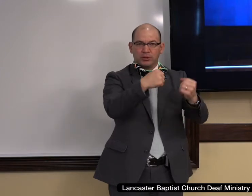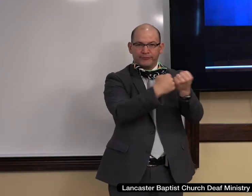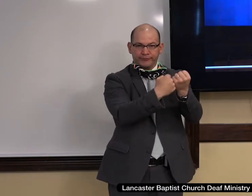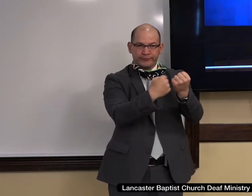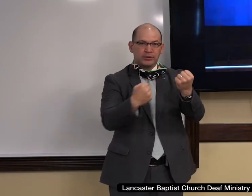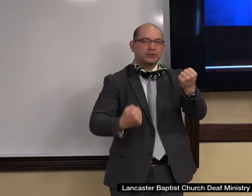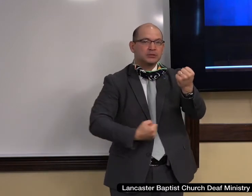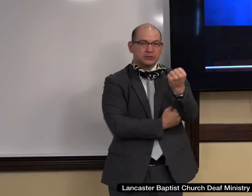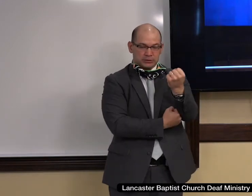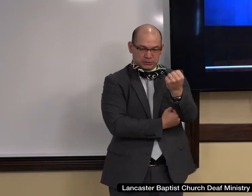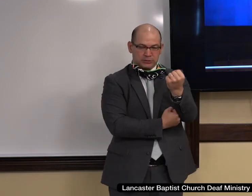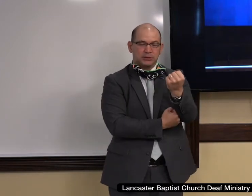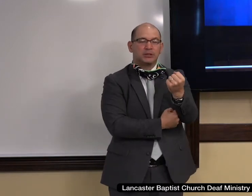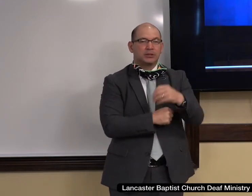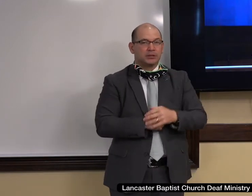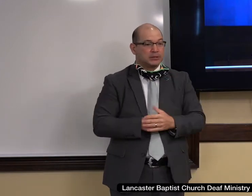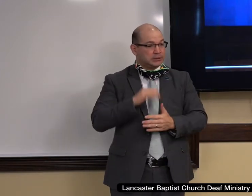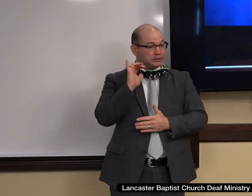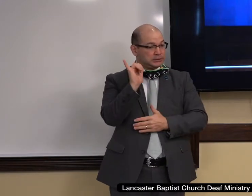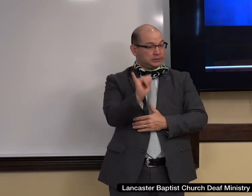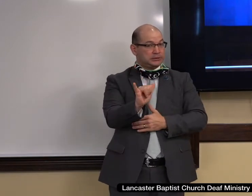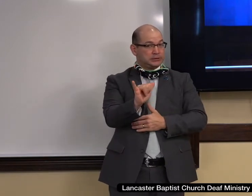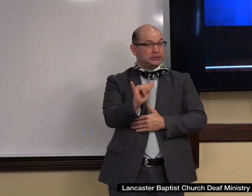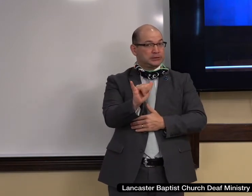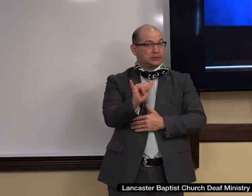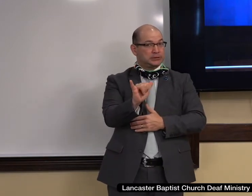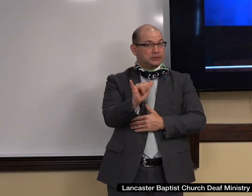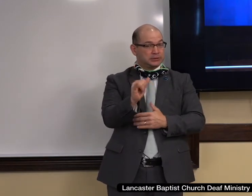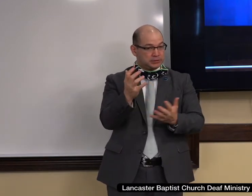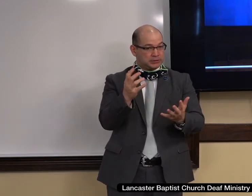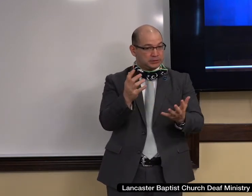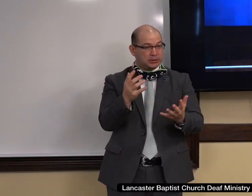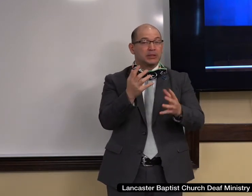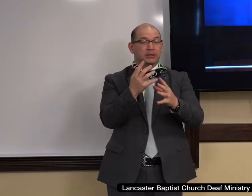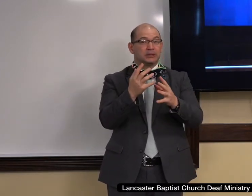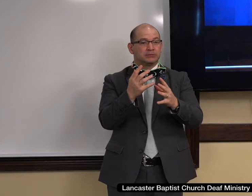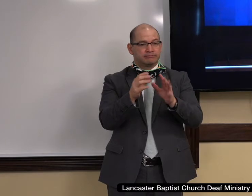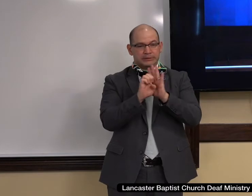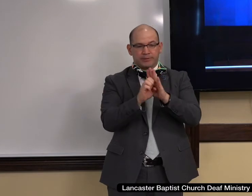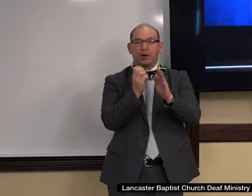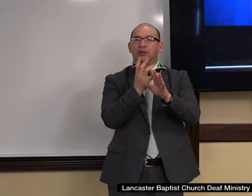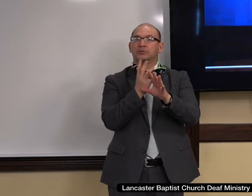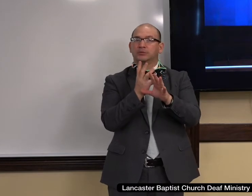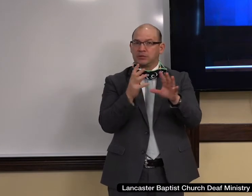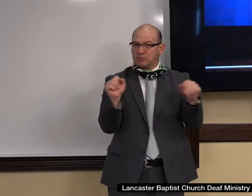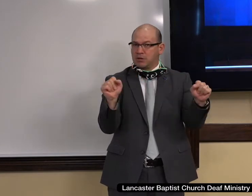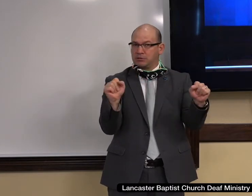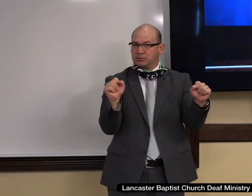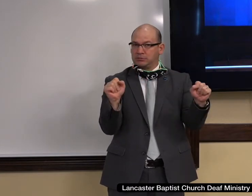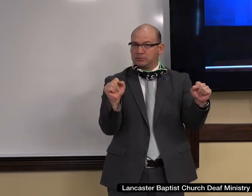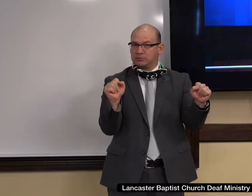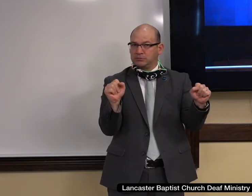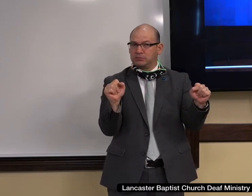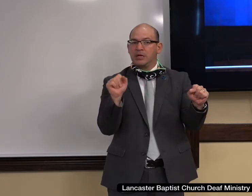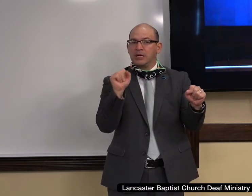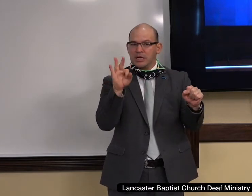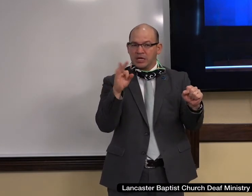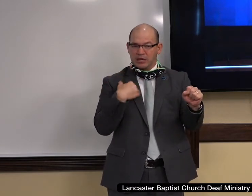place by the way that is the character of true salvation it's not something that you can take it or leave it once you're saved you are